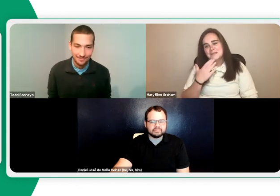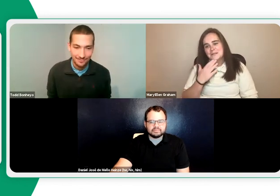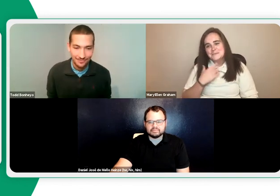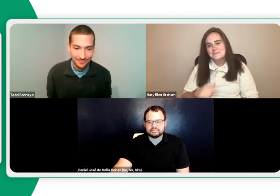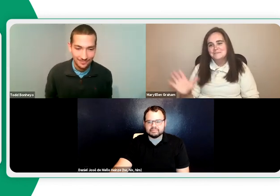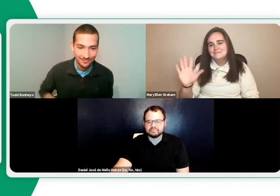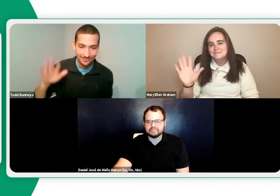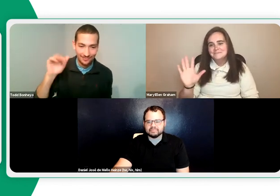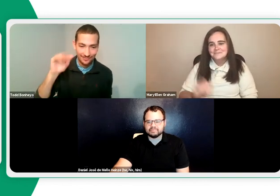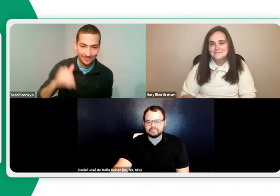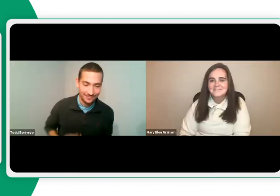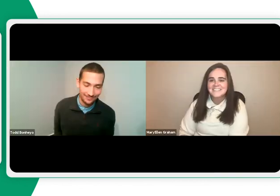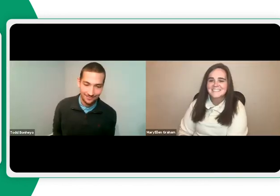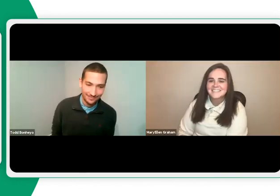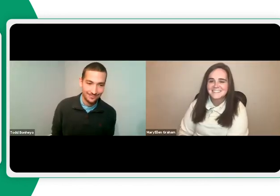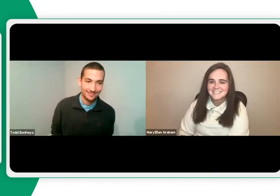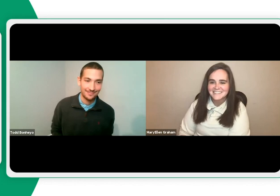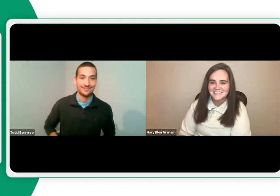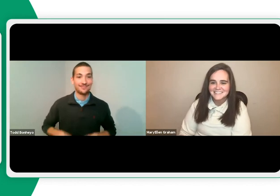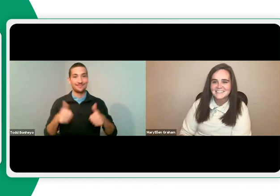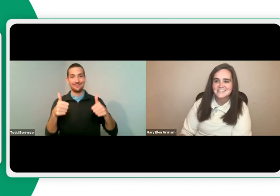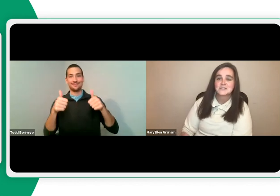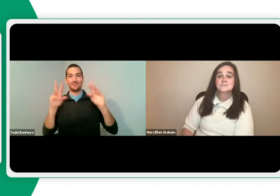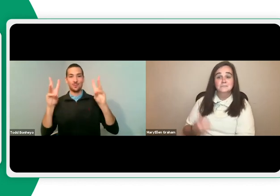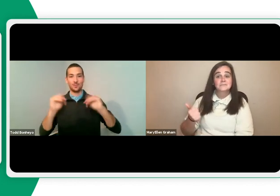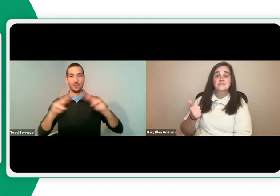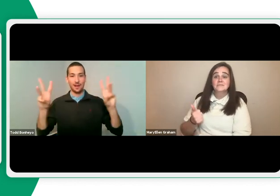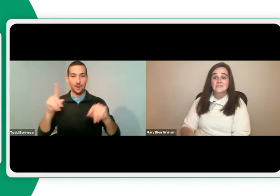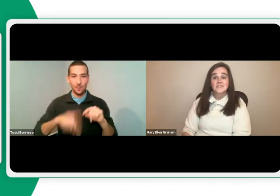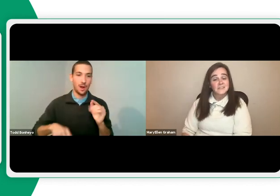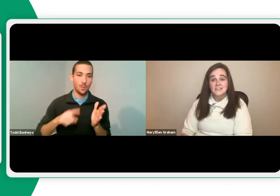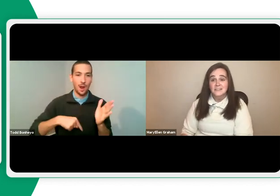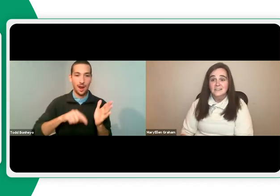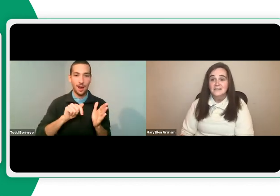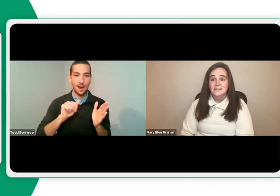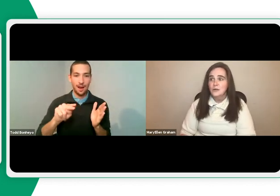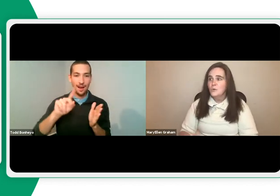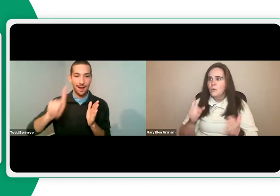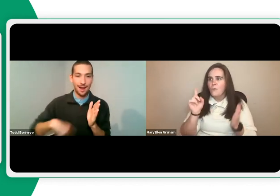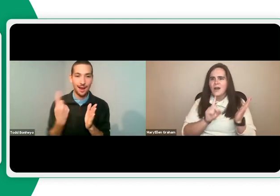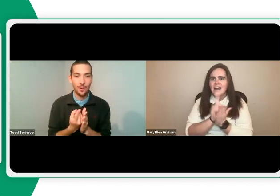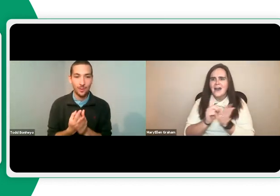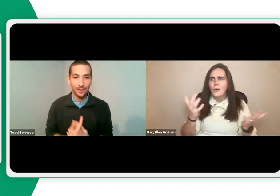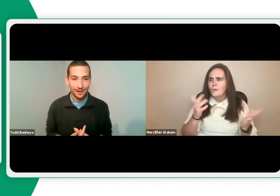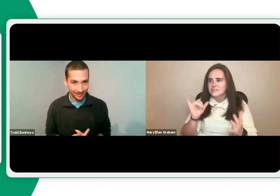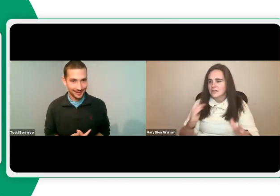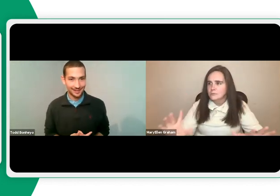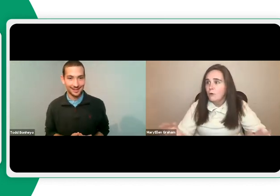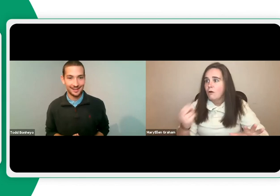out your video screen. We're going to wrap up the evening for tonight. And thank you again for joining us. This is Todd speaking. Wow. What an